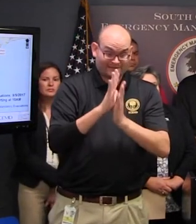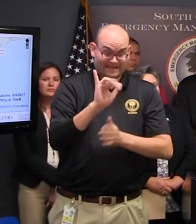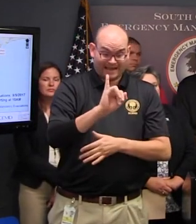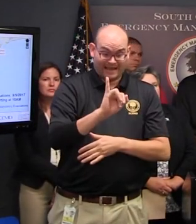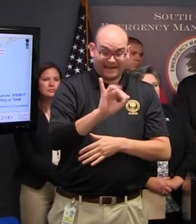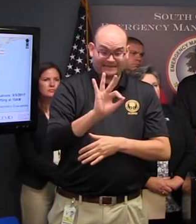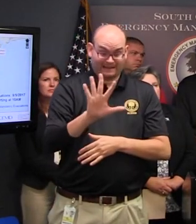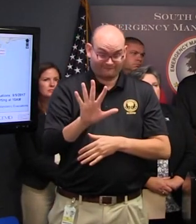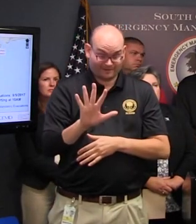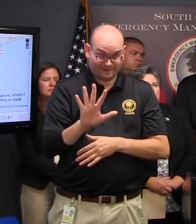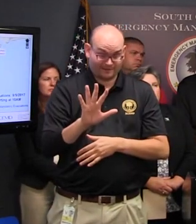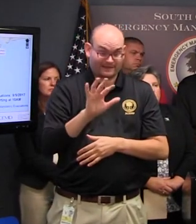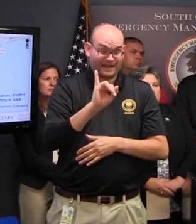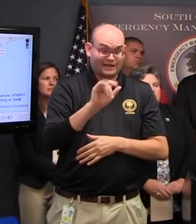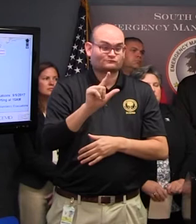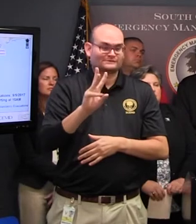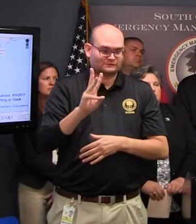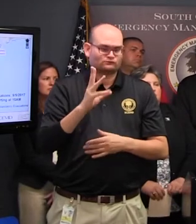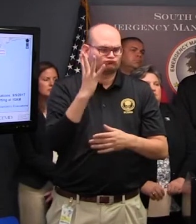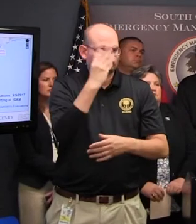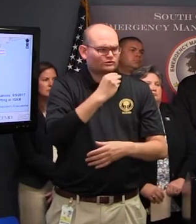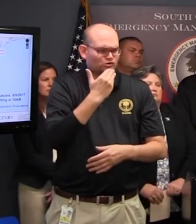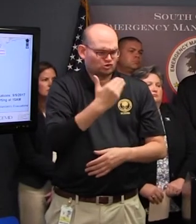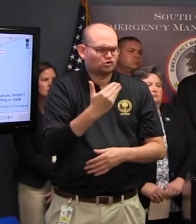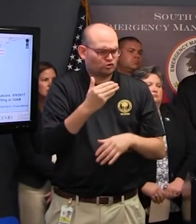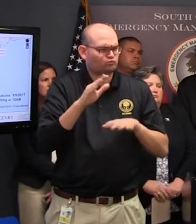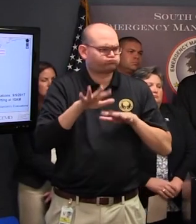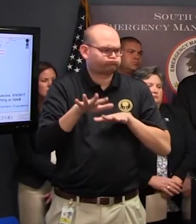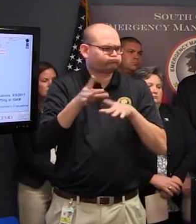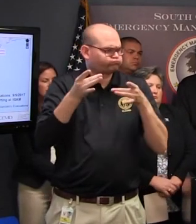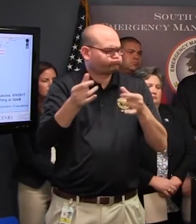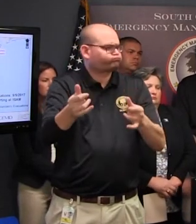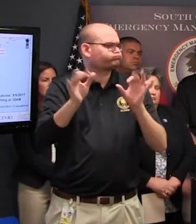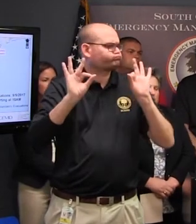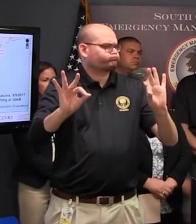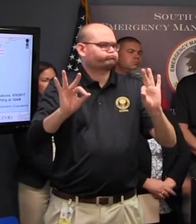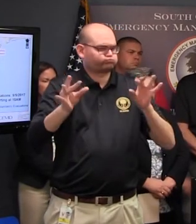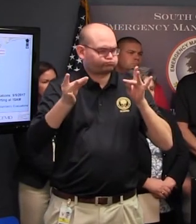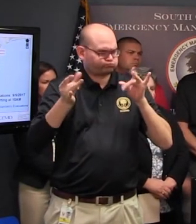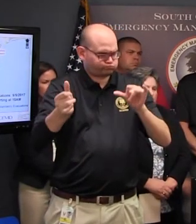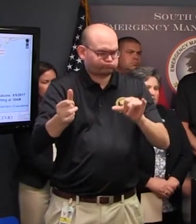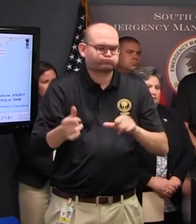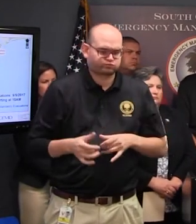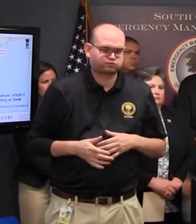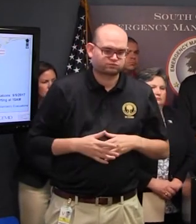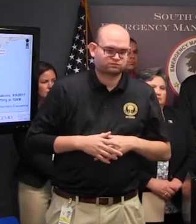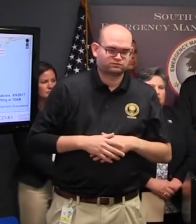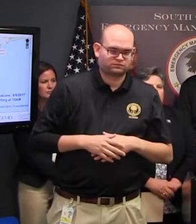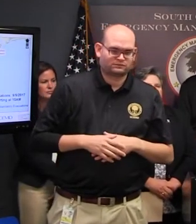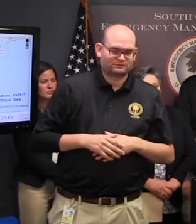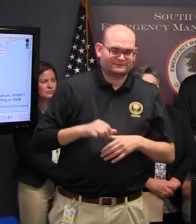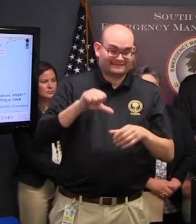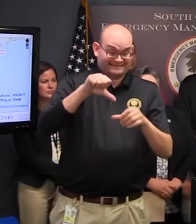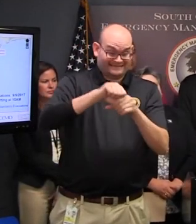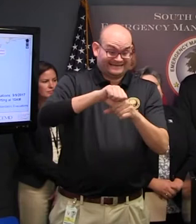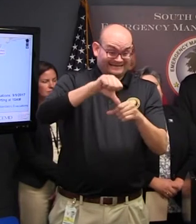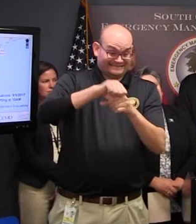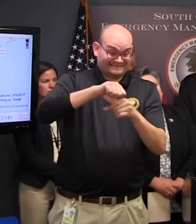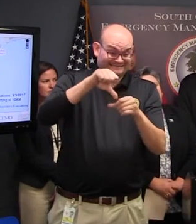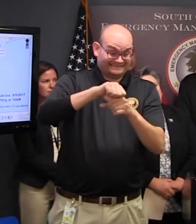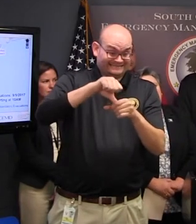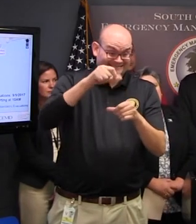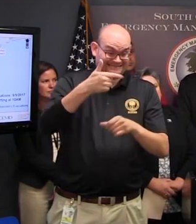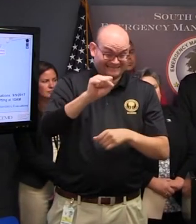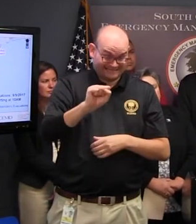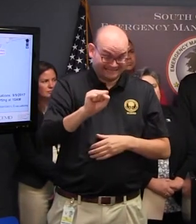significant congestion and Secretary Hall will address that in a moment as for fuel fuel gas